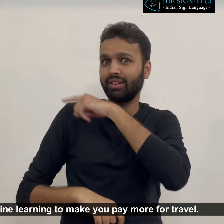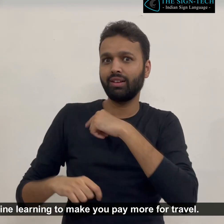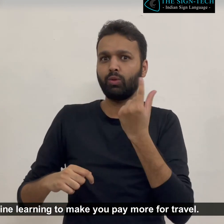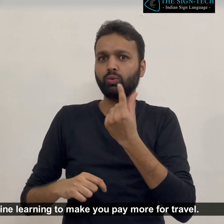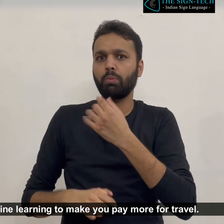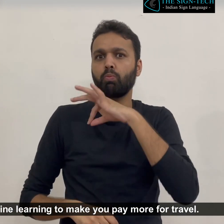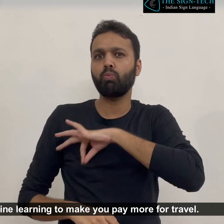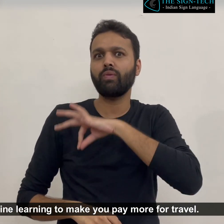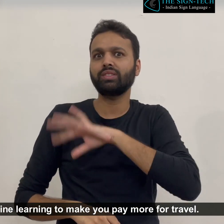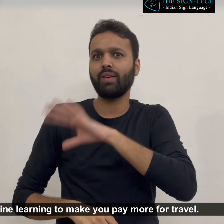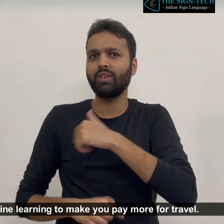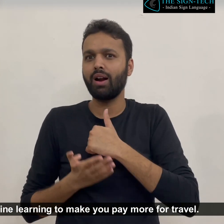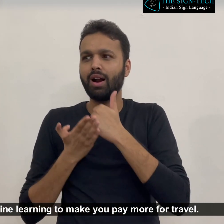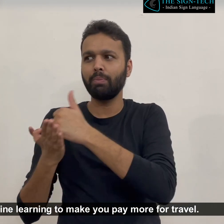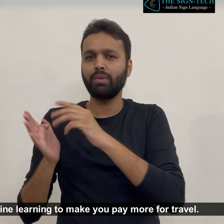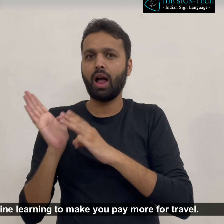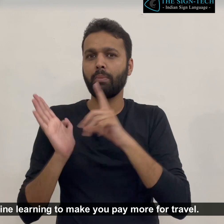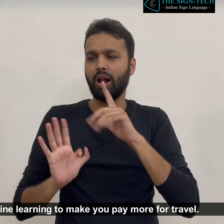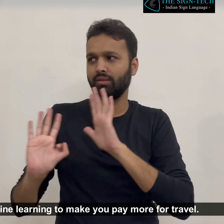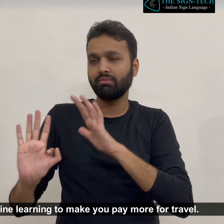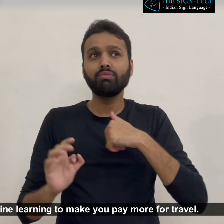Companies use machine learning to make you pay more for travel.